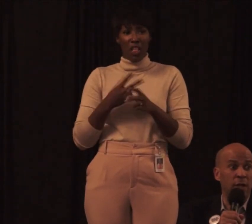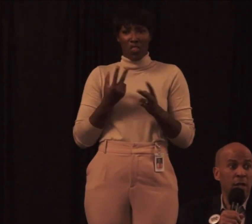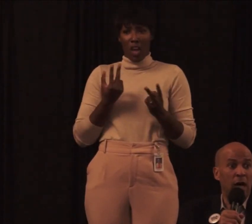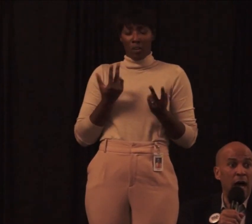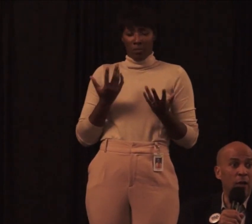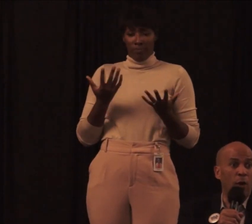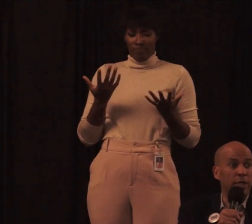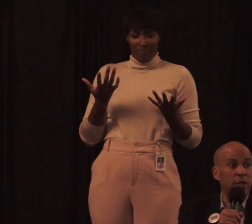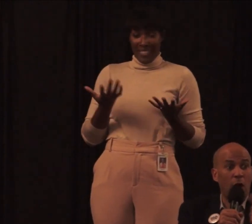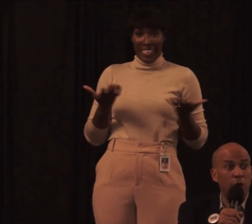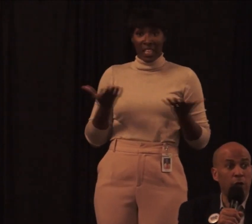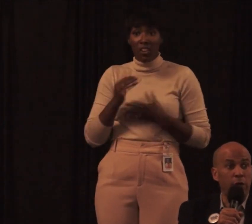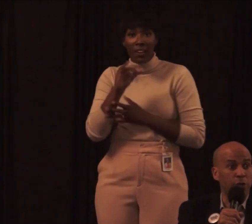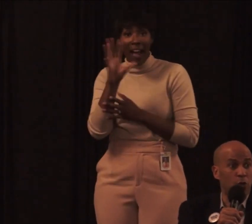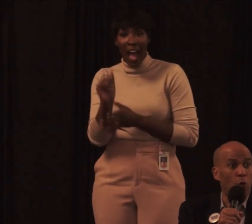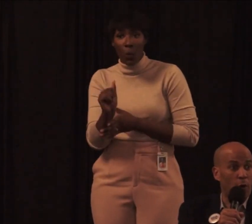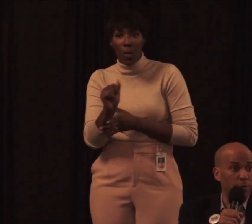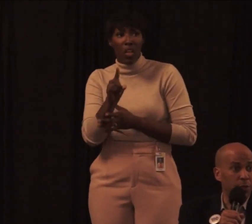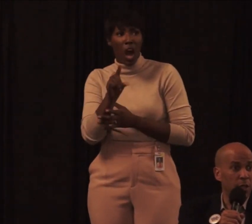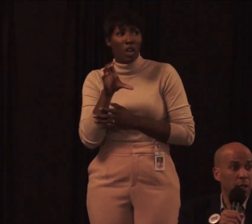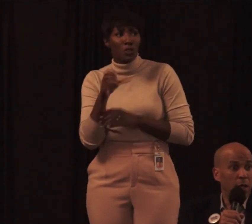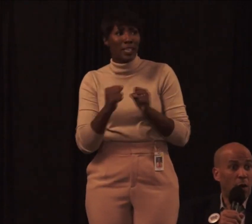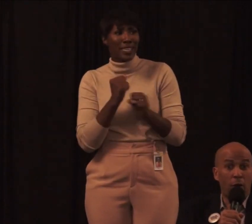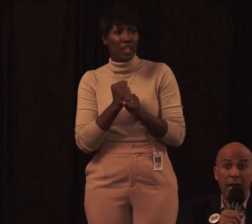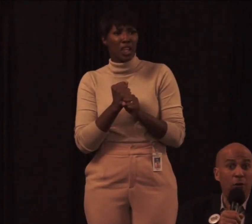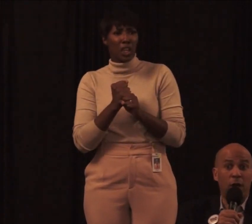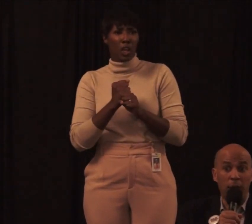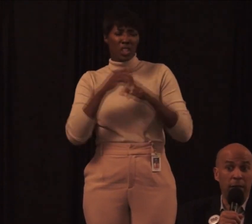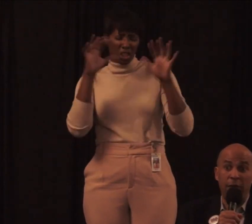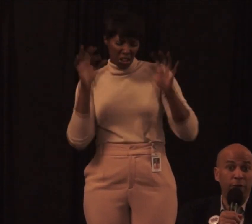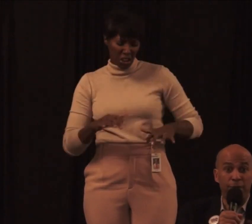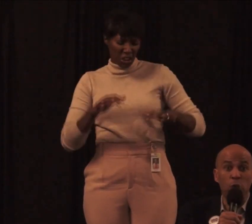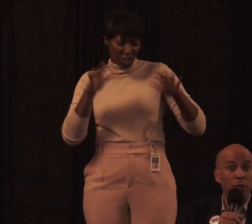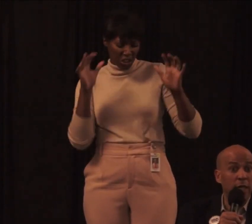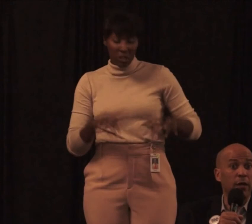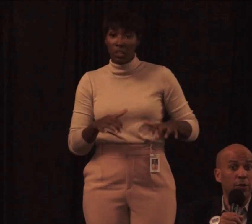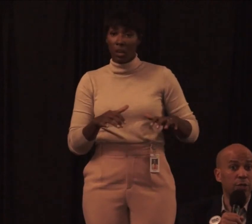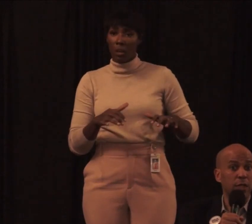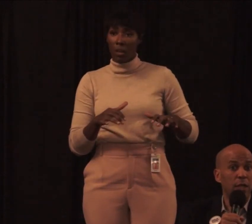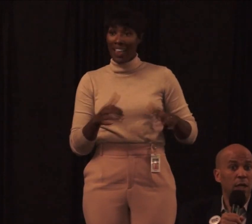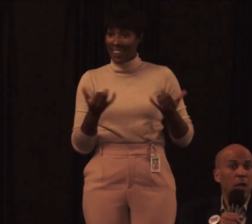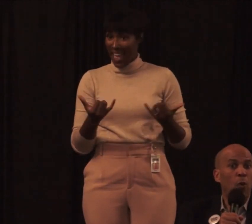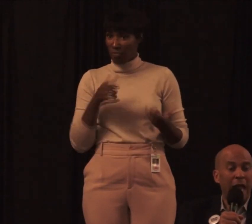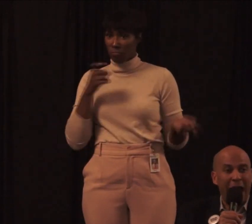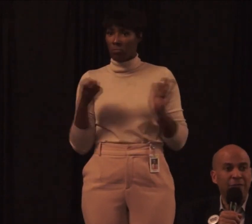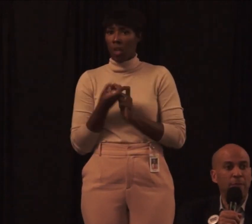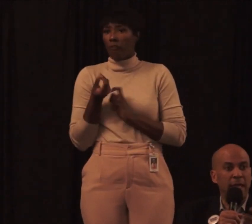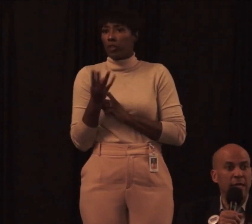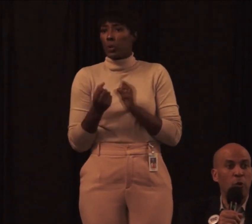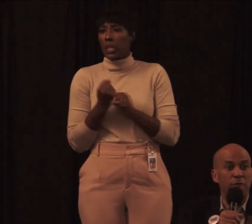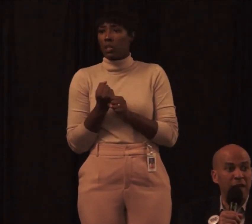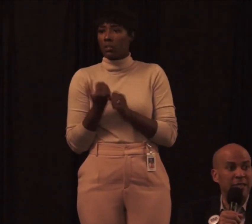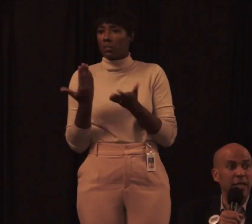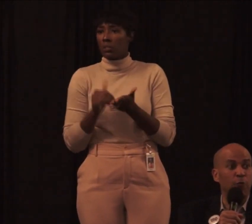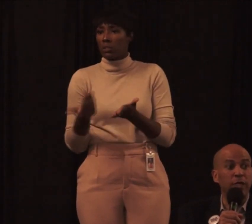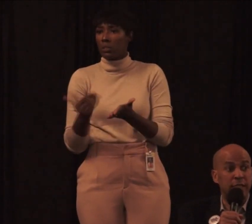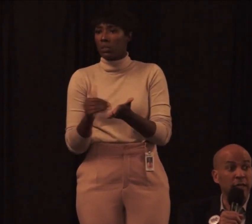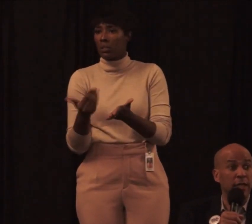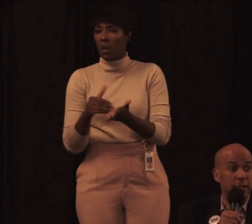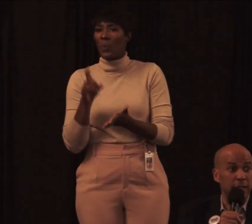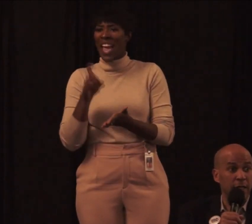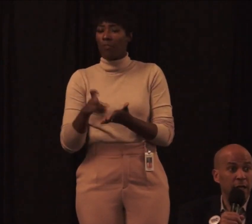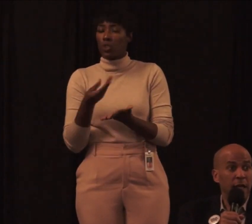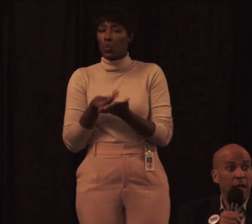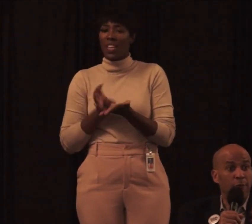in even Iowa these 100-year storms are now coming every few years. We have to begin to invest in